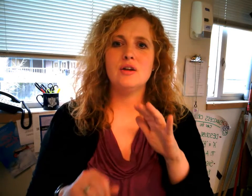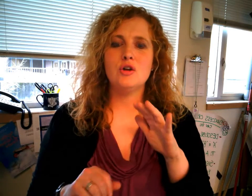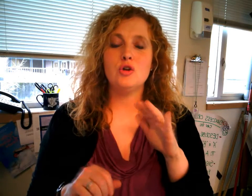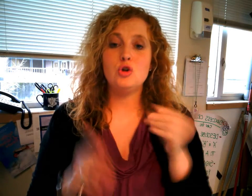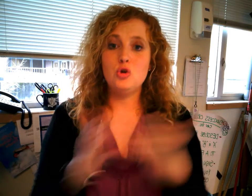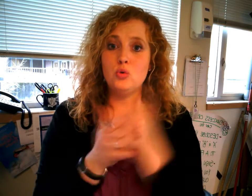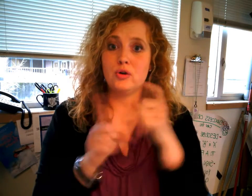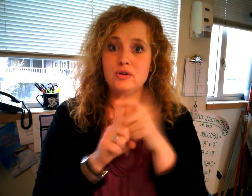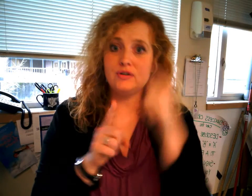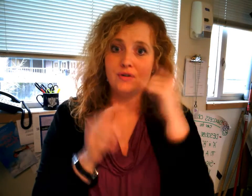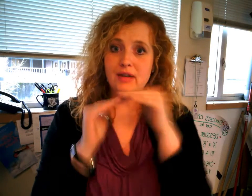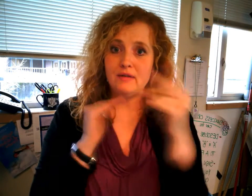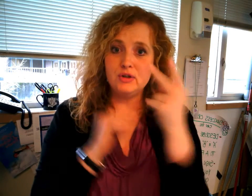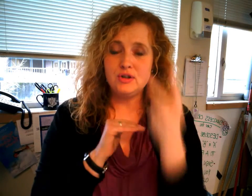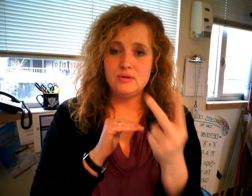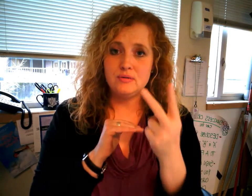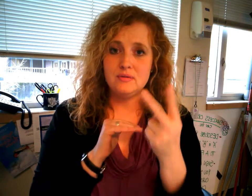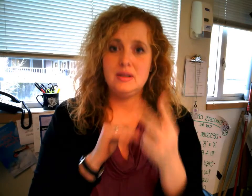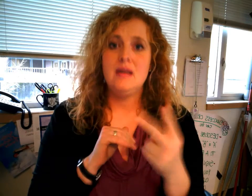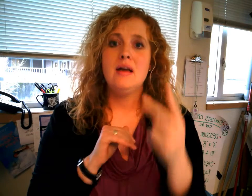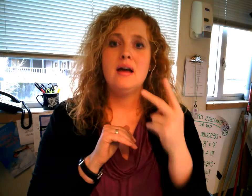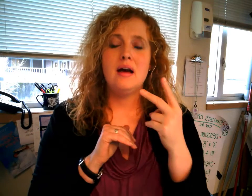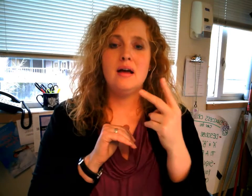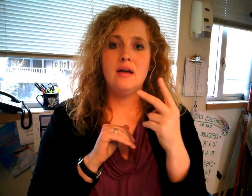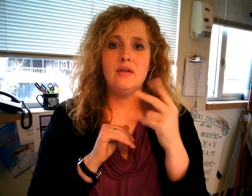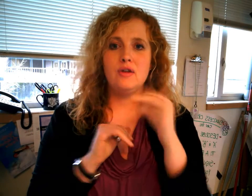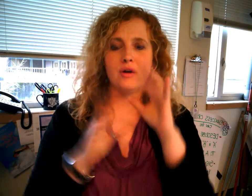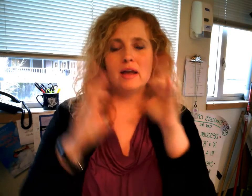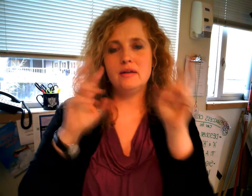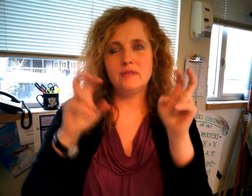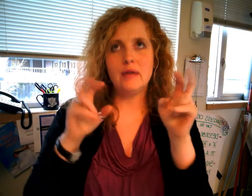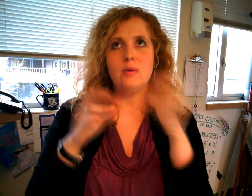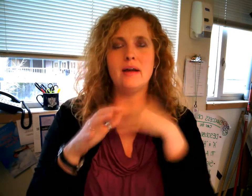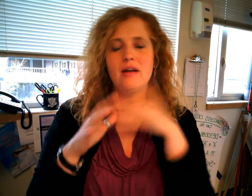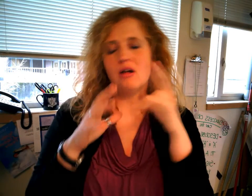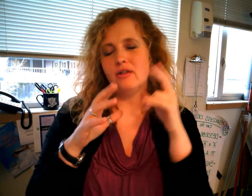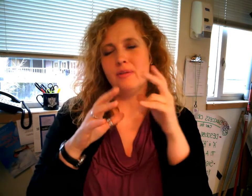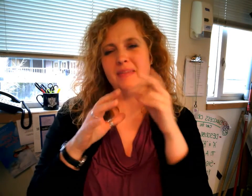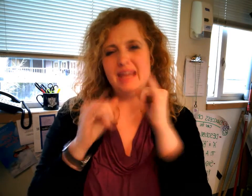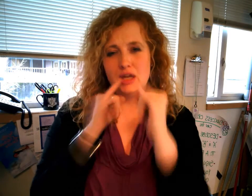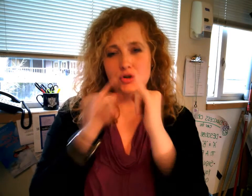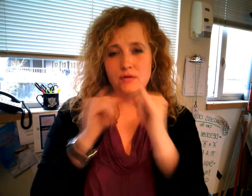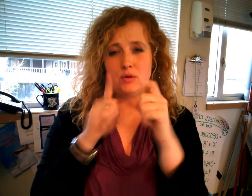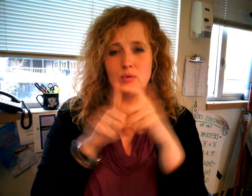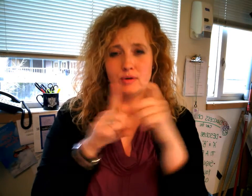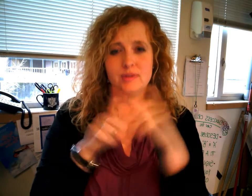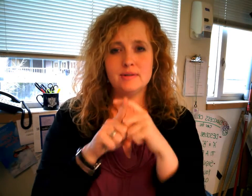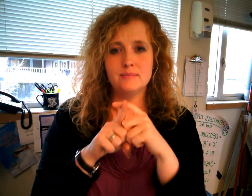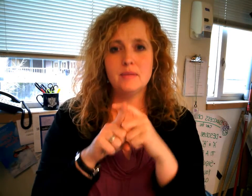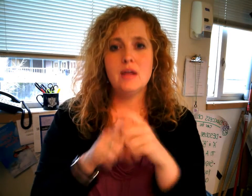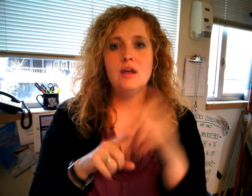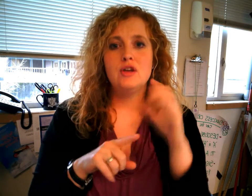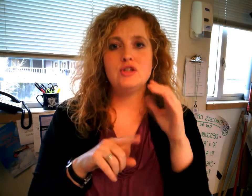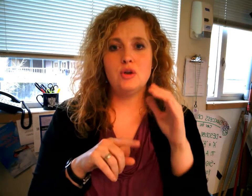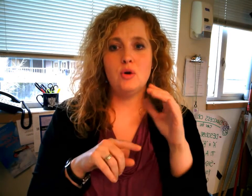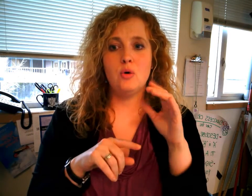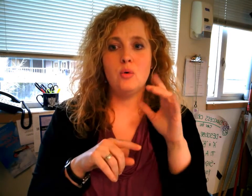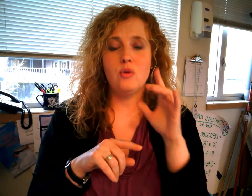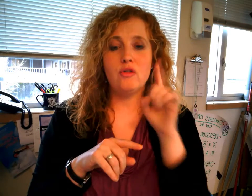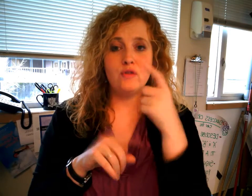new words for level two they're kind of like we I called them the interview words so the first